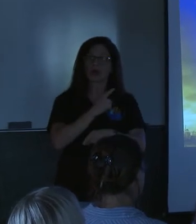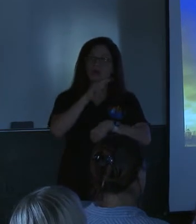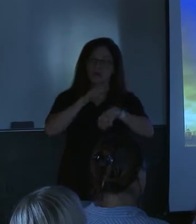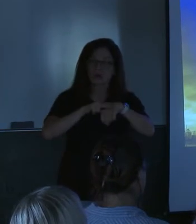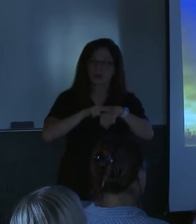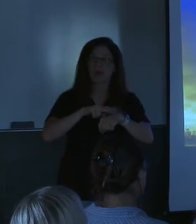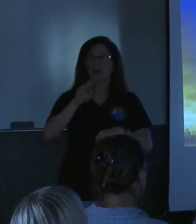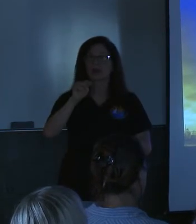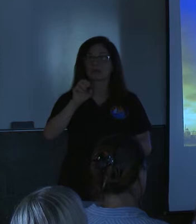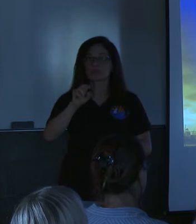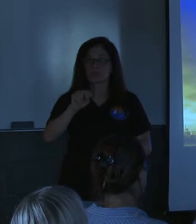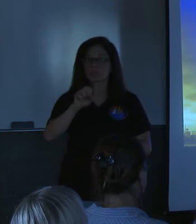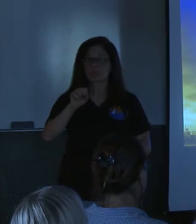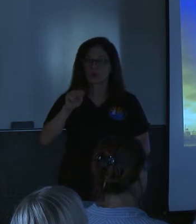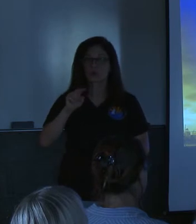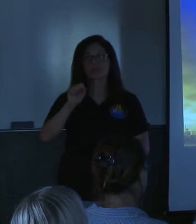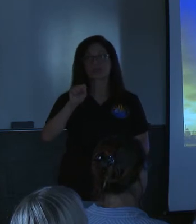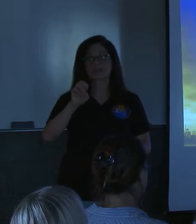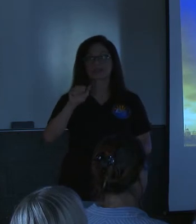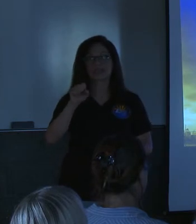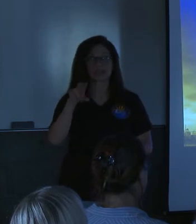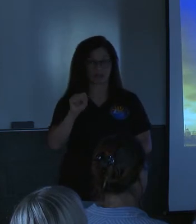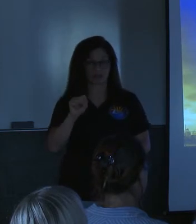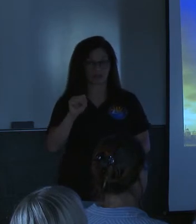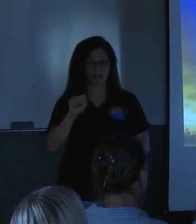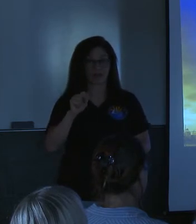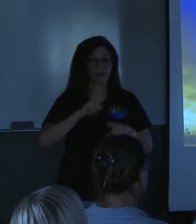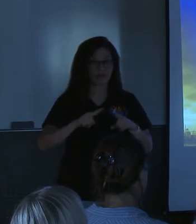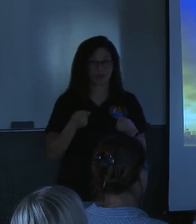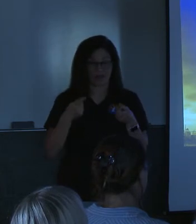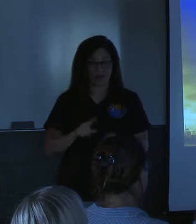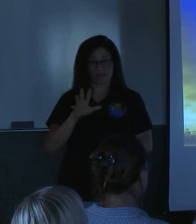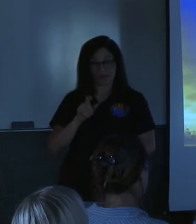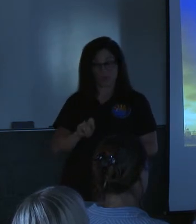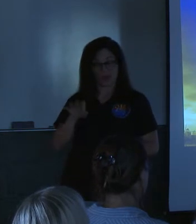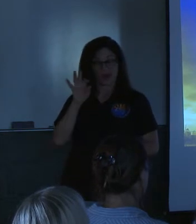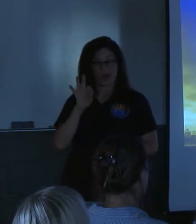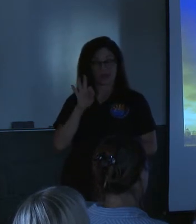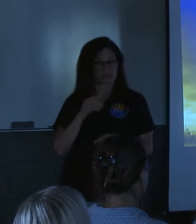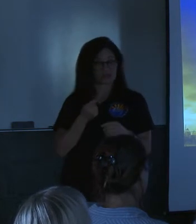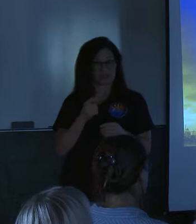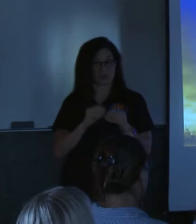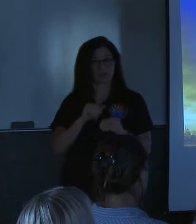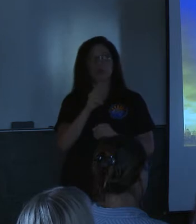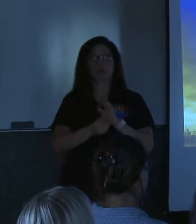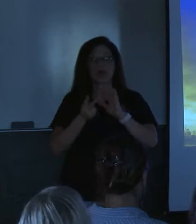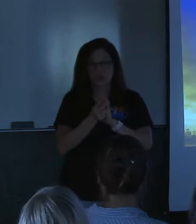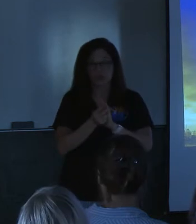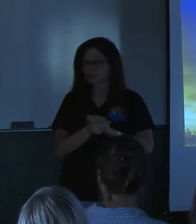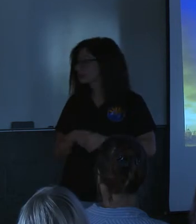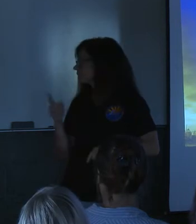okay 5.9 in just over two hours next bullet like the